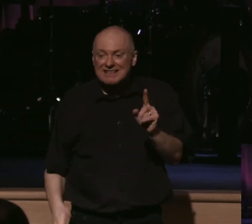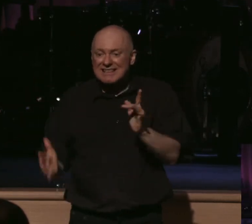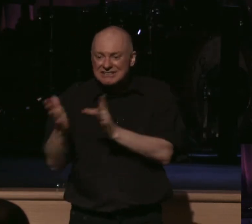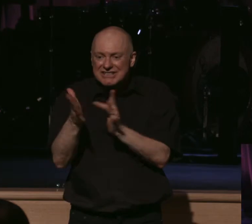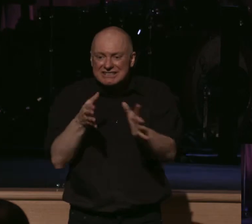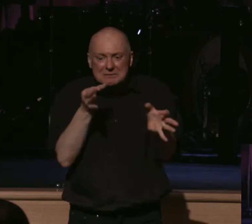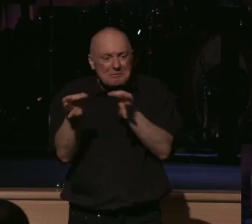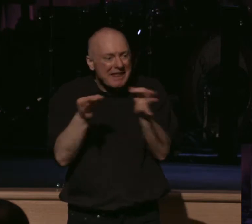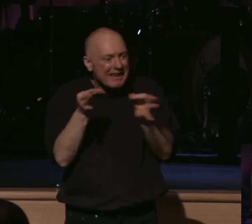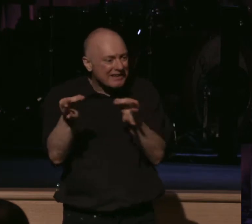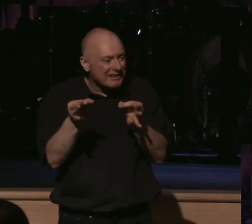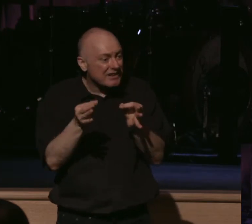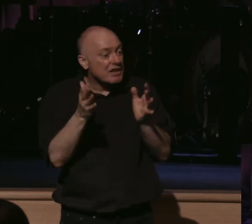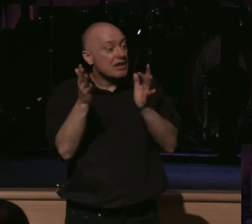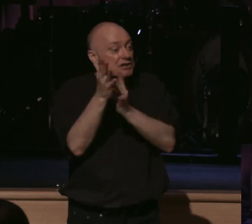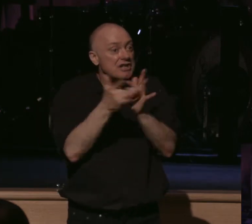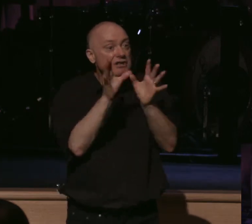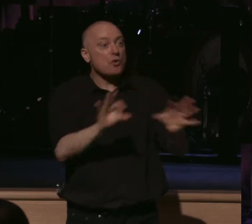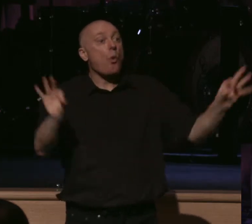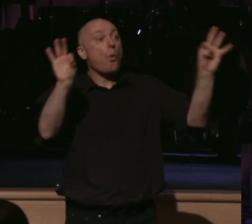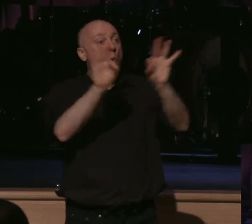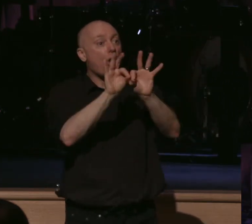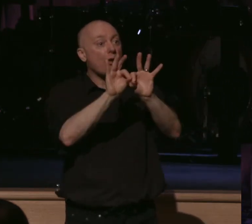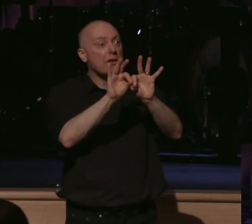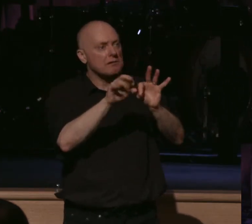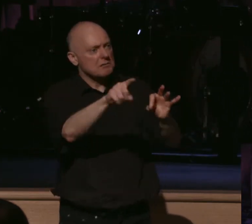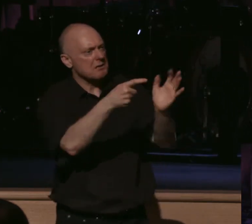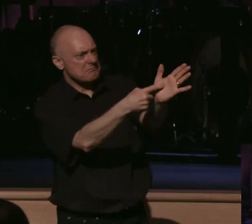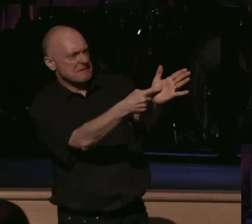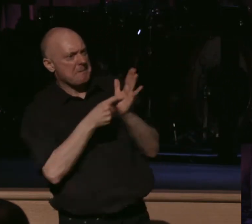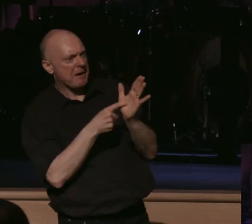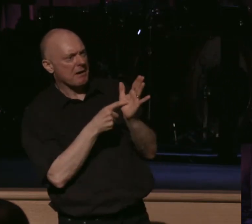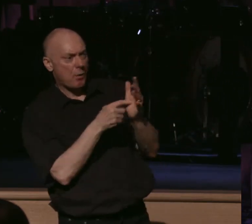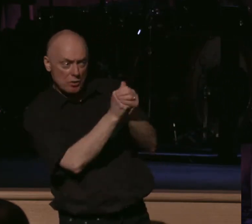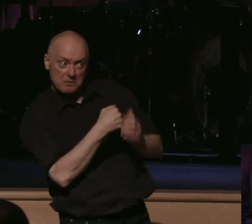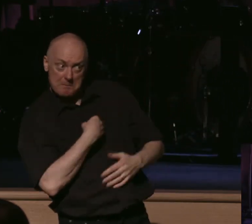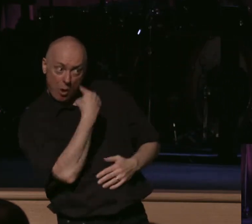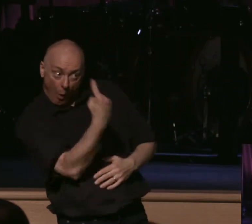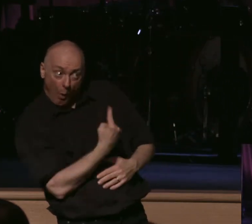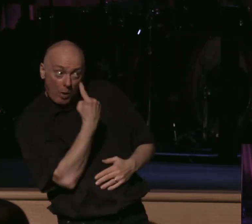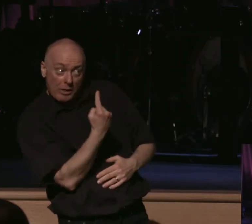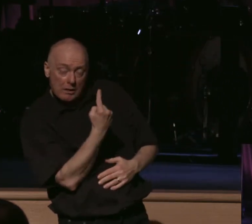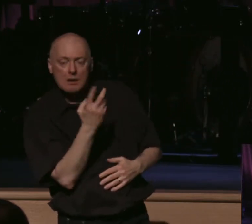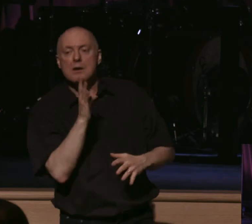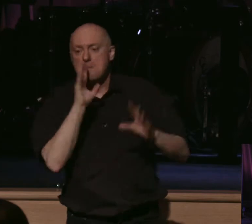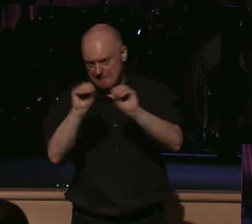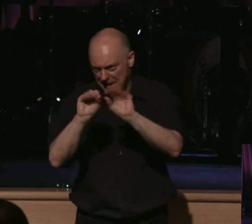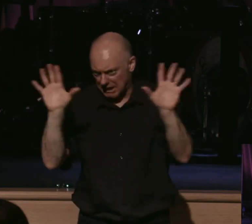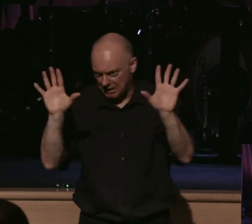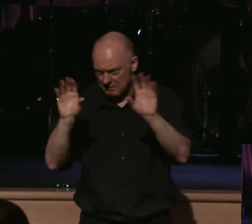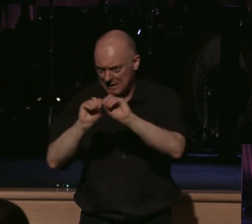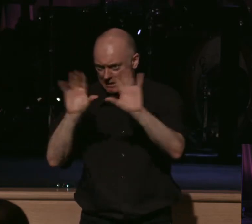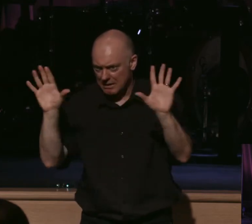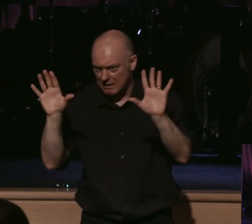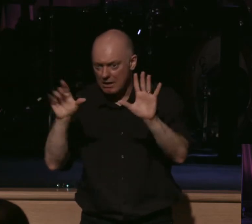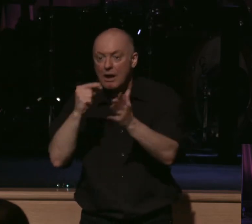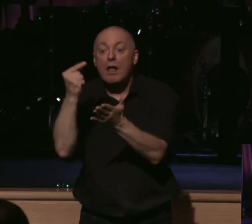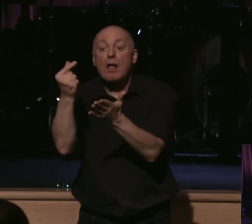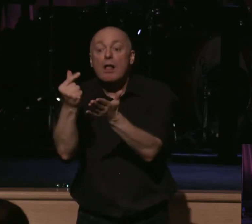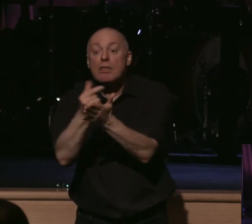Jesus is saying. So he is worthy of demanding such devotion. But let's be clear here in this text. The gospel is a call to